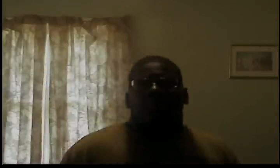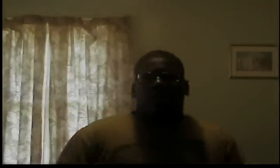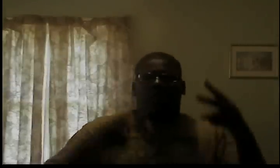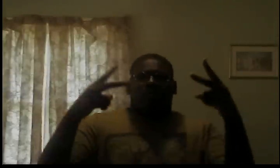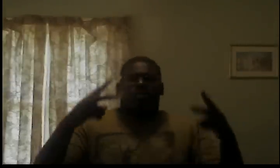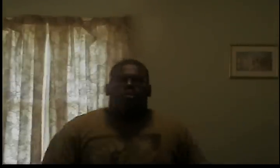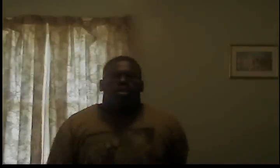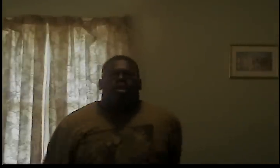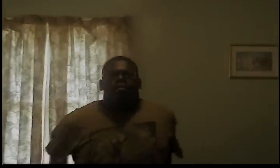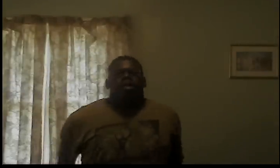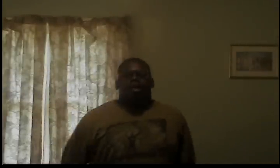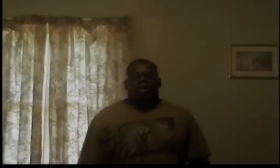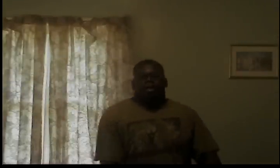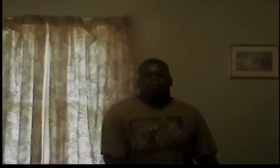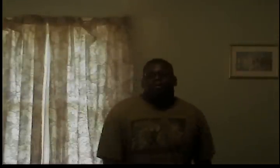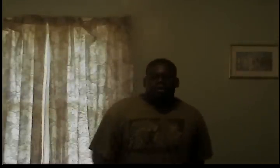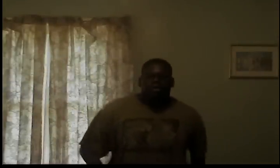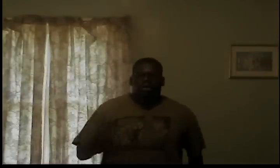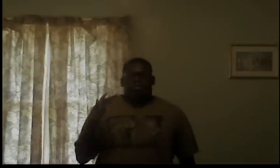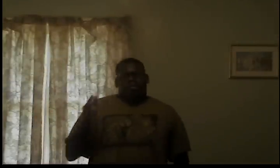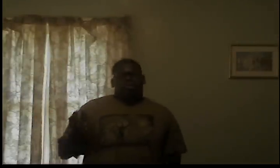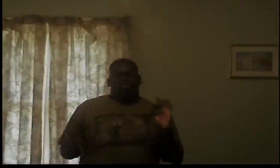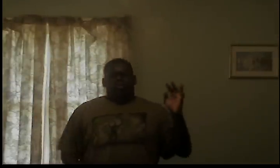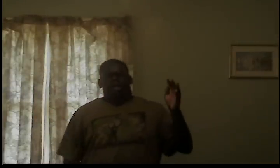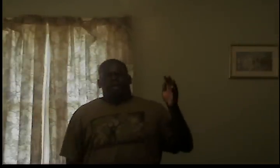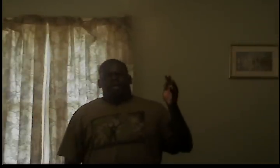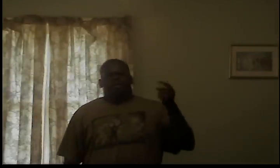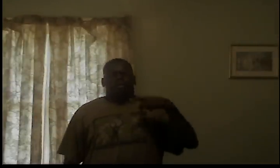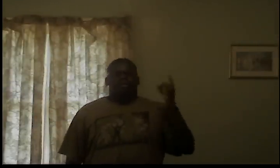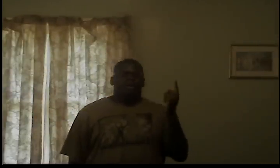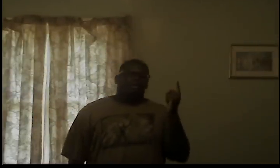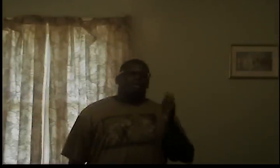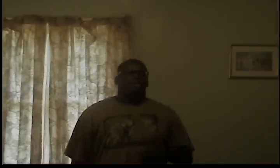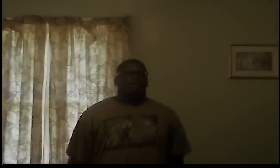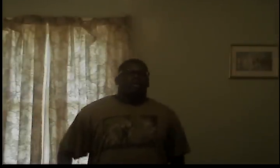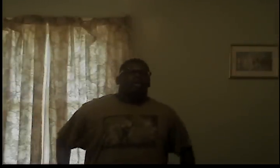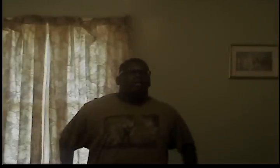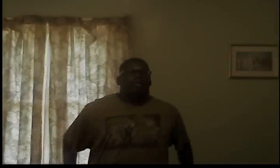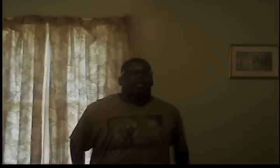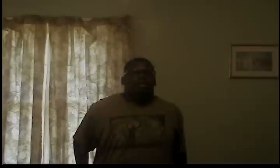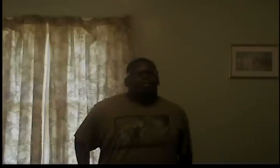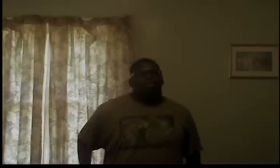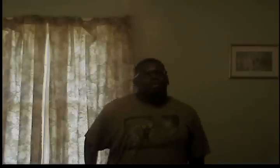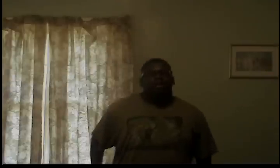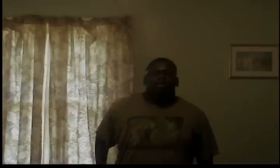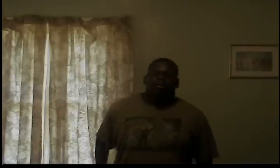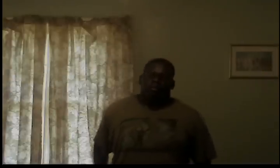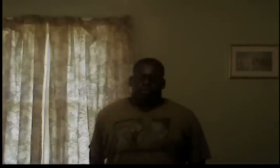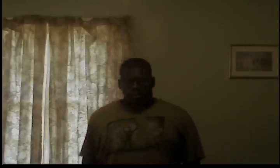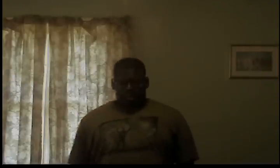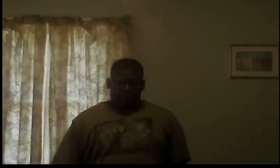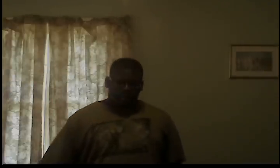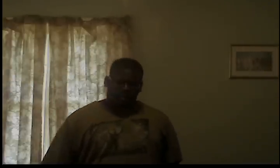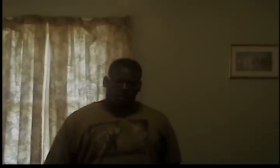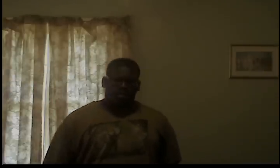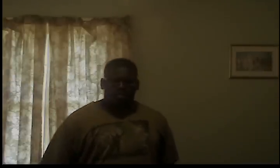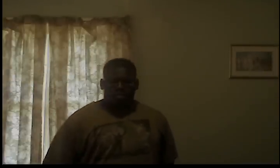yo what's up um this is somewhere between a rant and a response to a young flame 137's video on